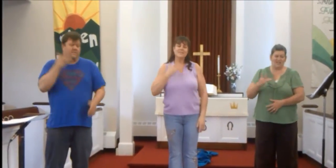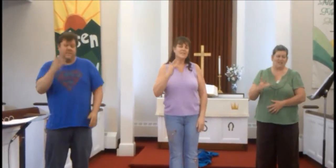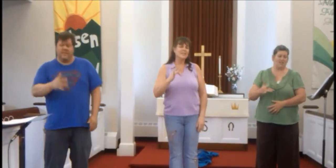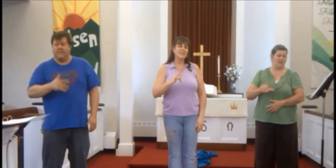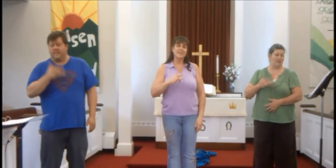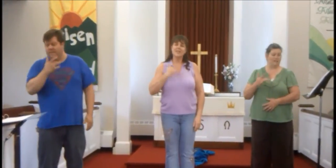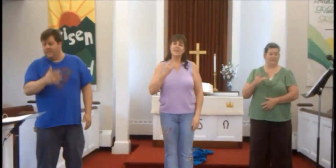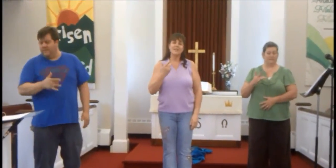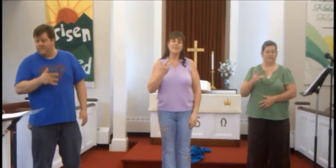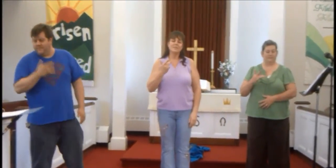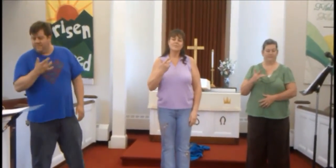steel,